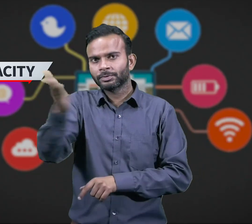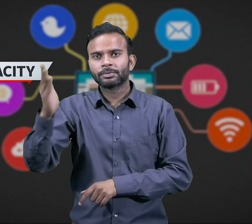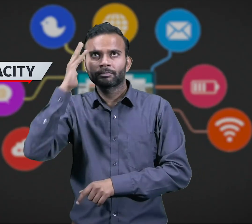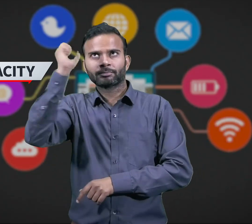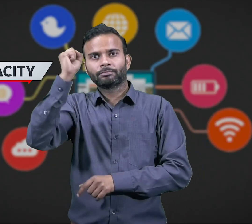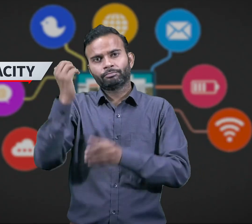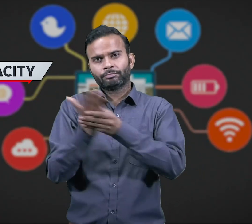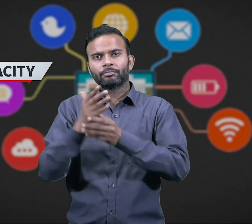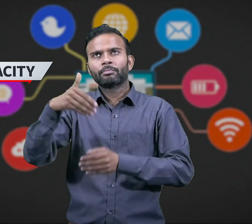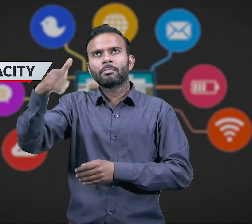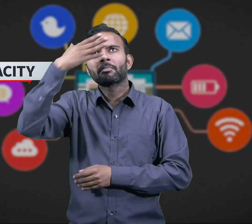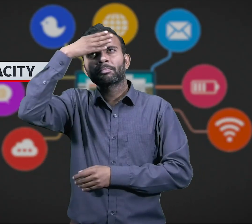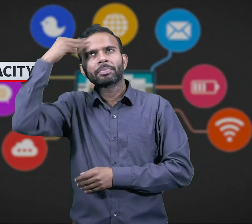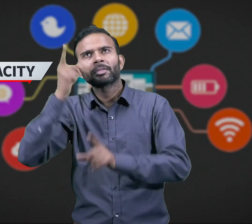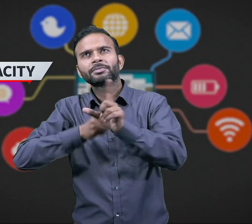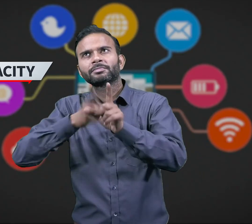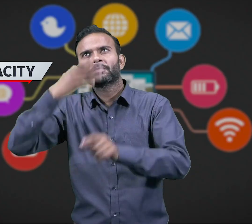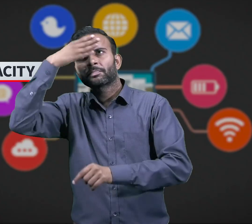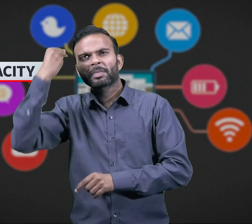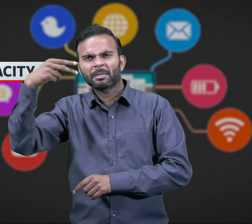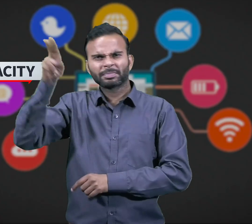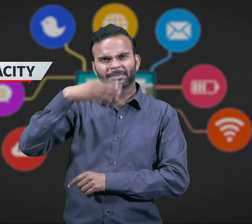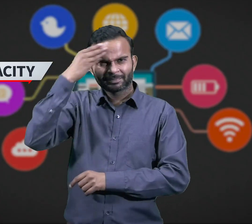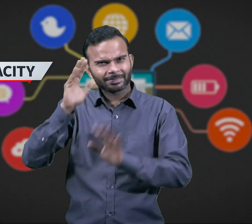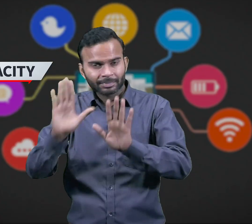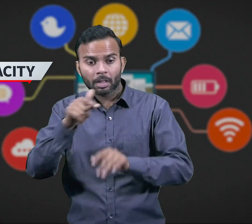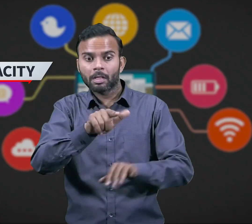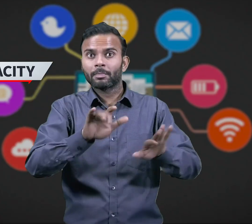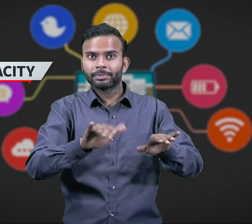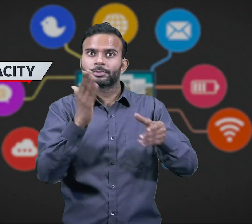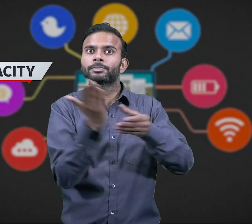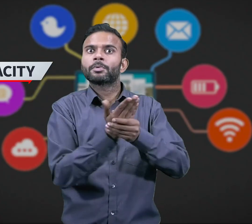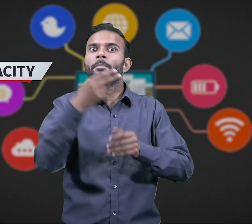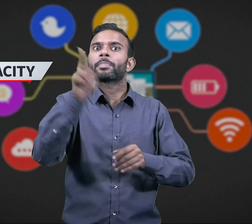Computer can store large amount of data for longer period of time.